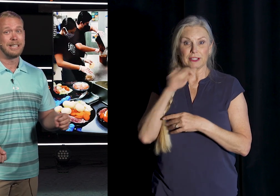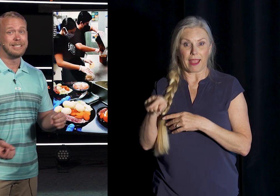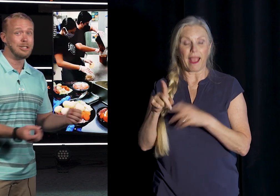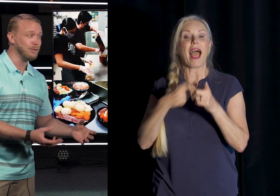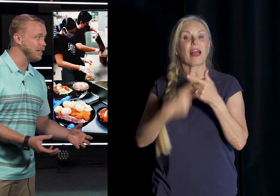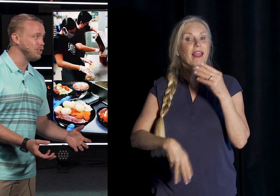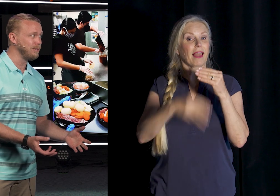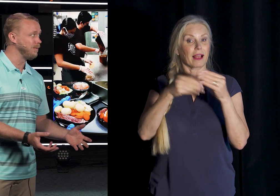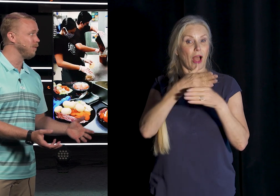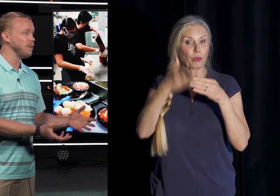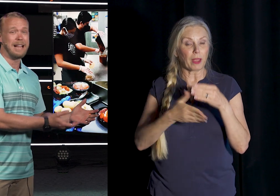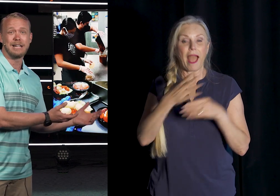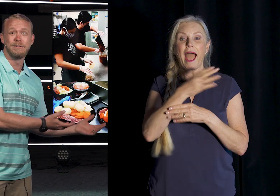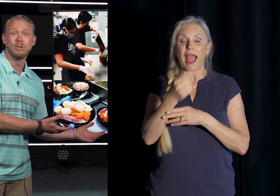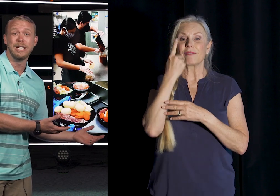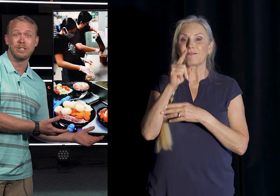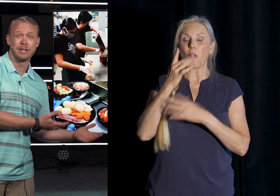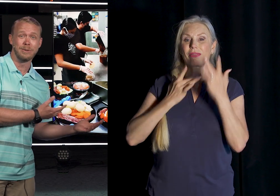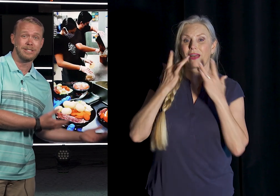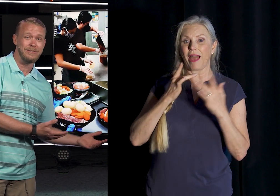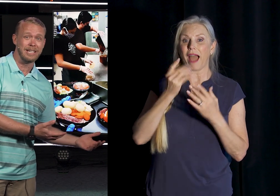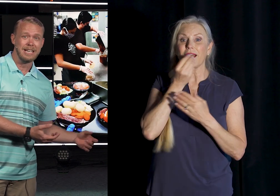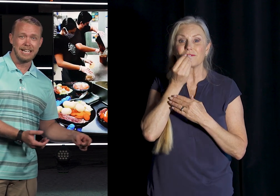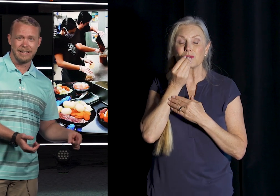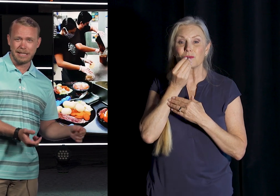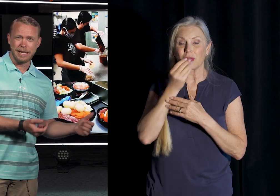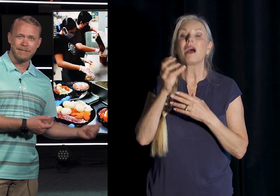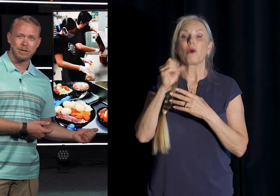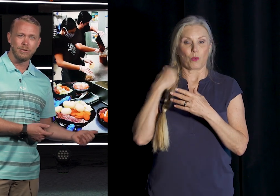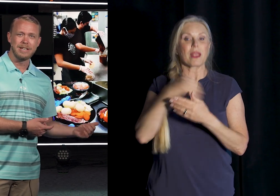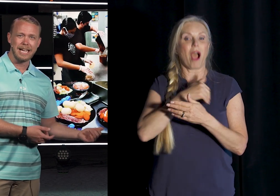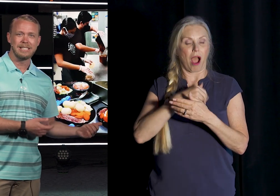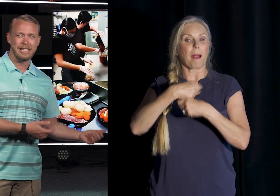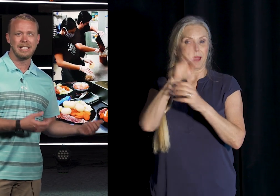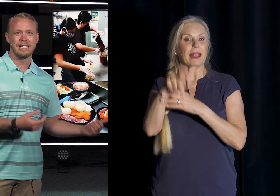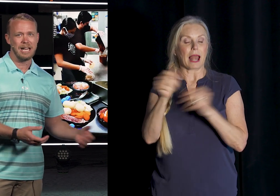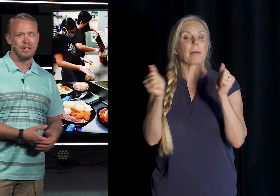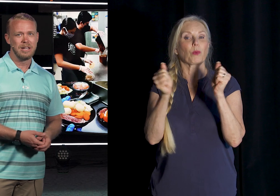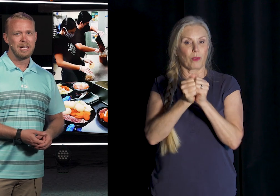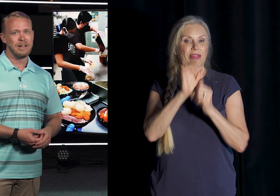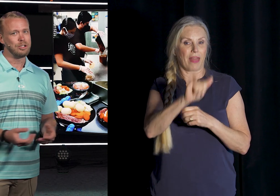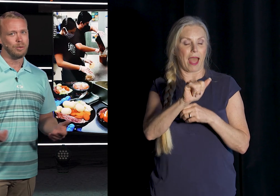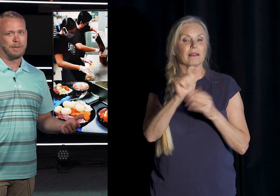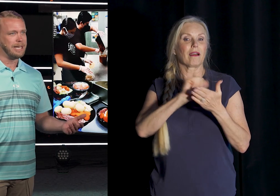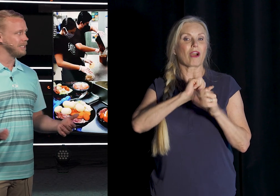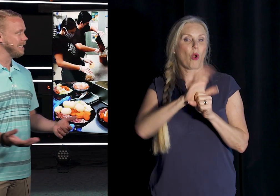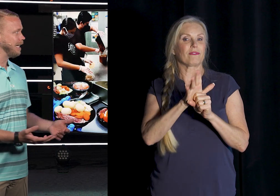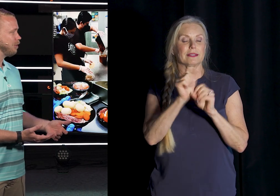to give additional funds just for the lack of food donations that they're receiving. And that's coming out of the COVID-19 account. And then also we're buying sanitizers